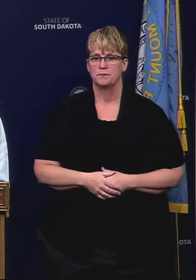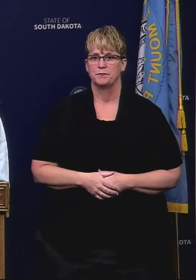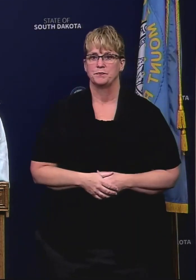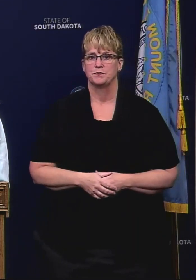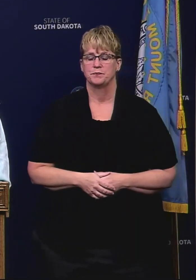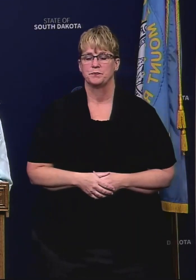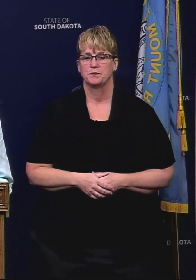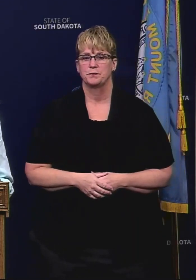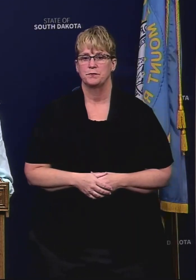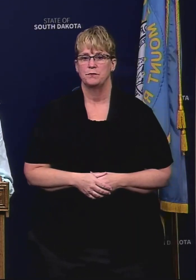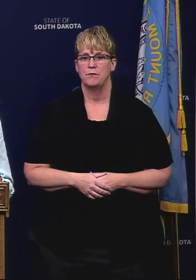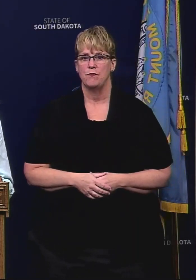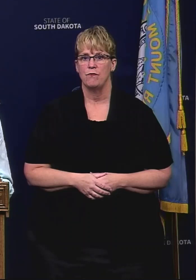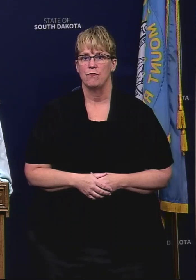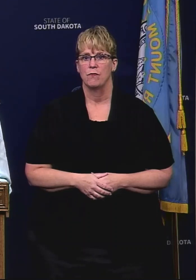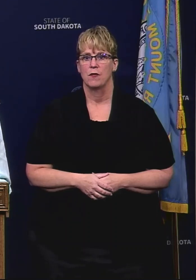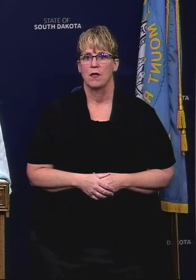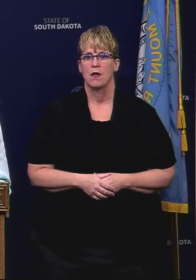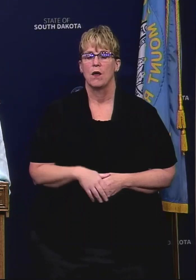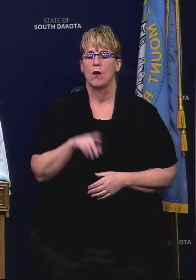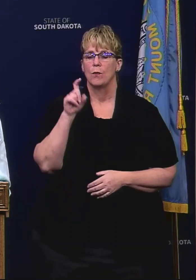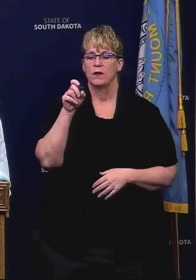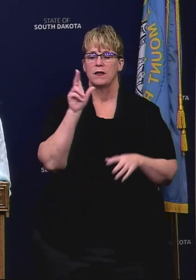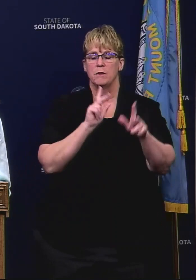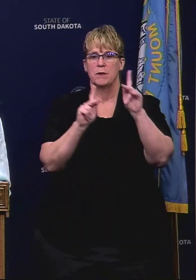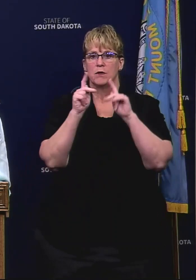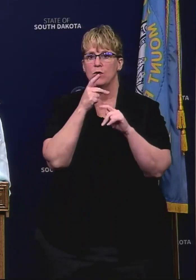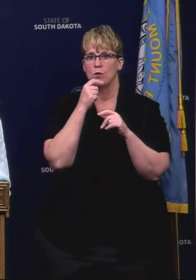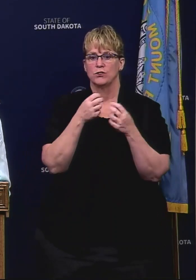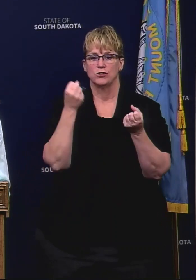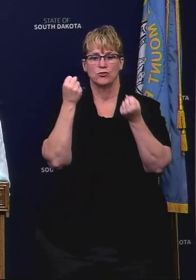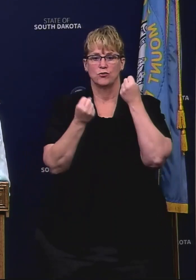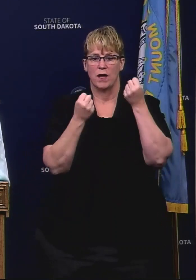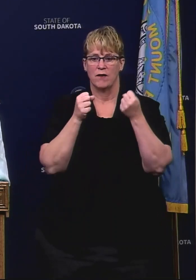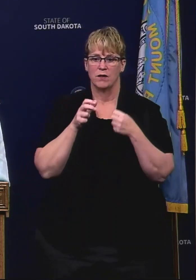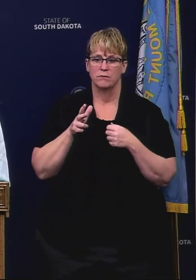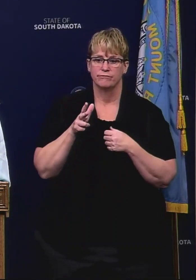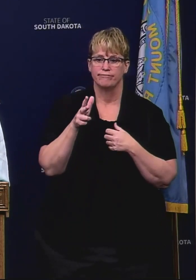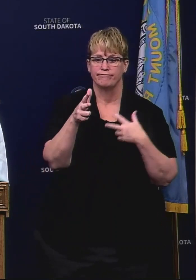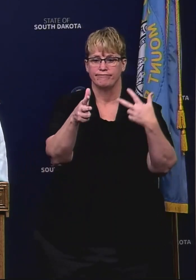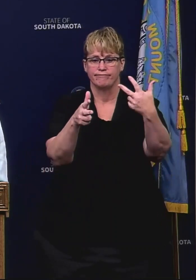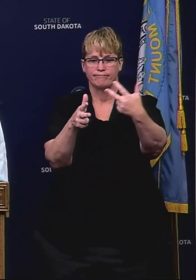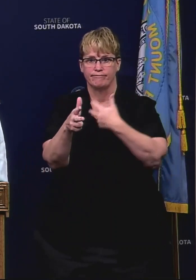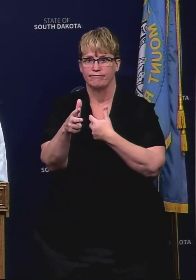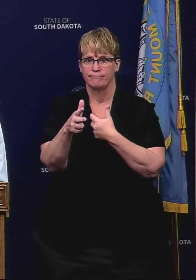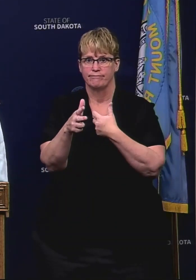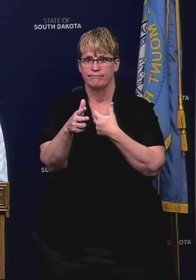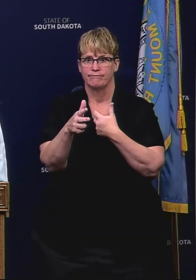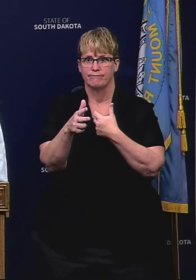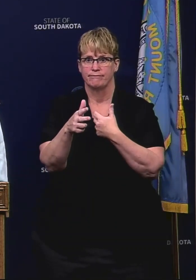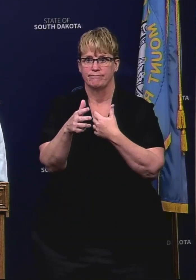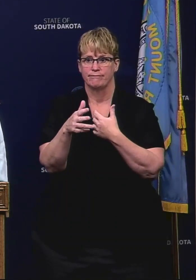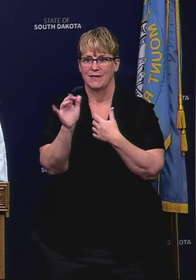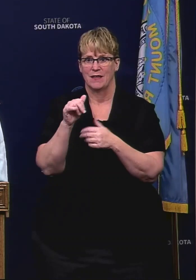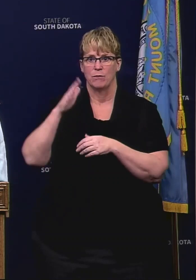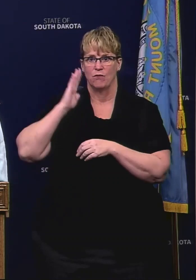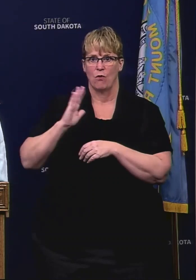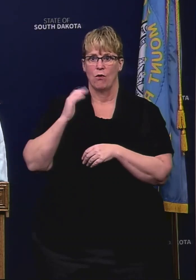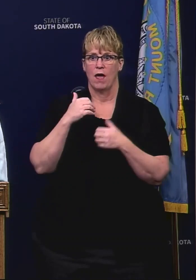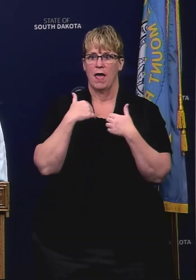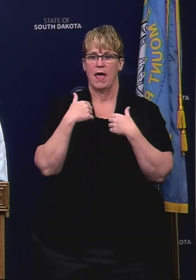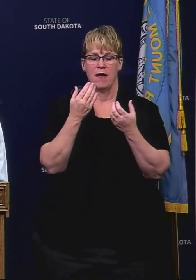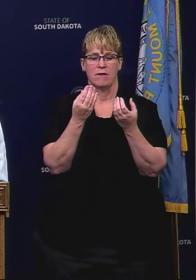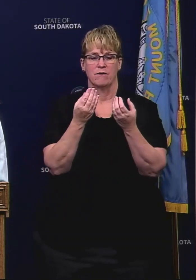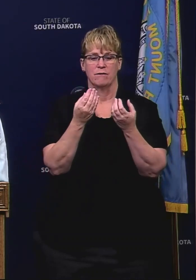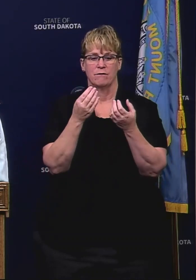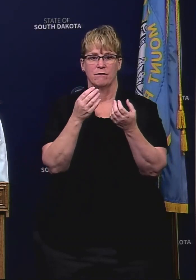happen is that we need people that are just driving through the area to be able to do so we need to be able to get the property owners to